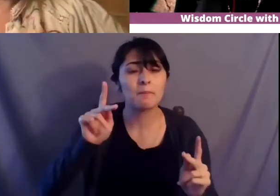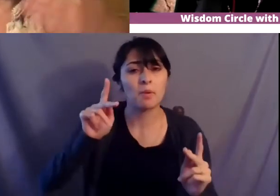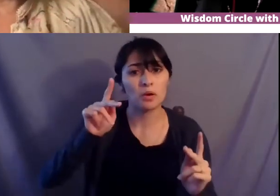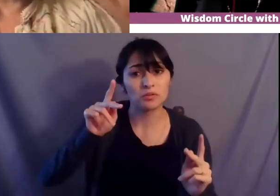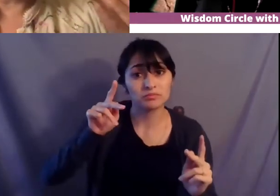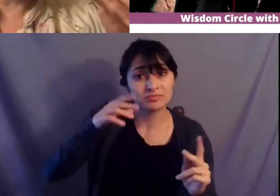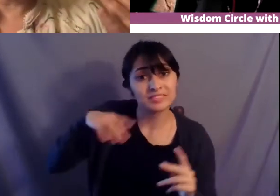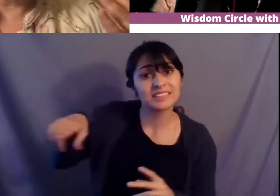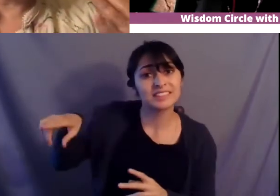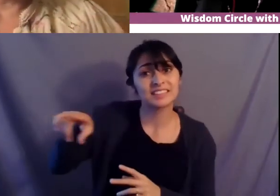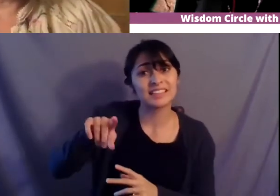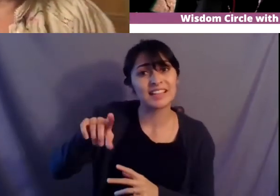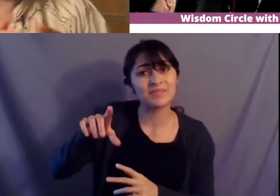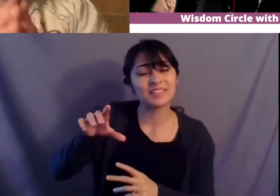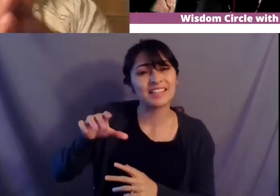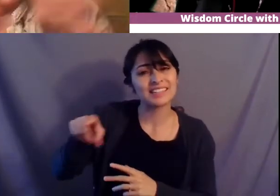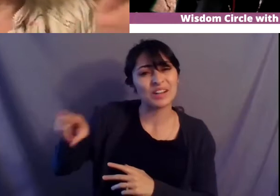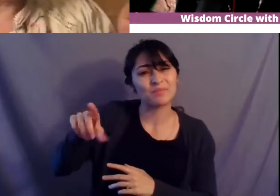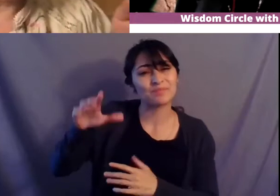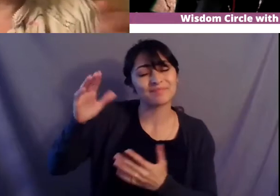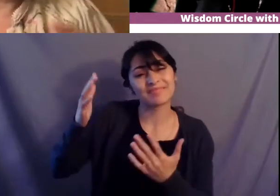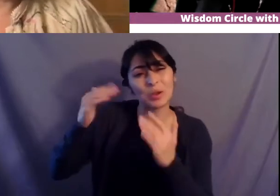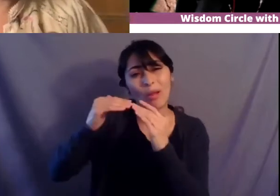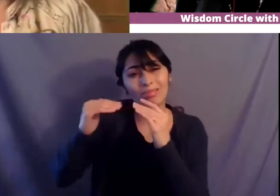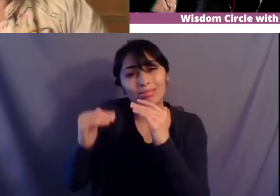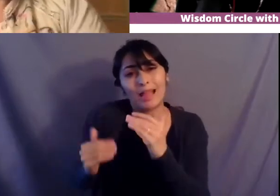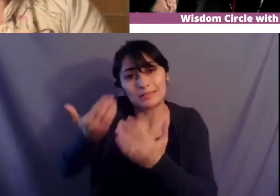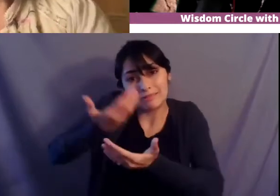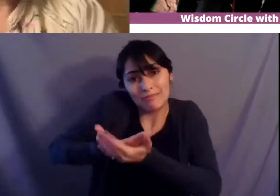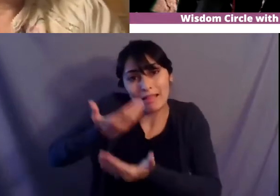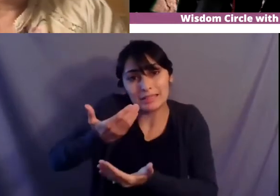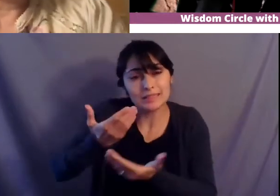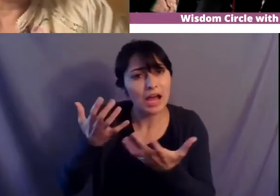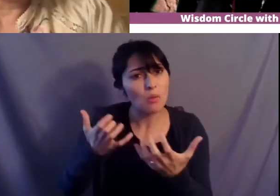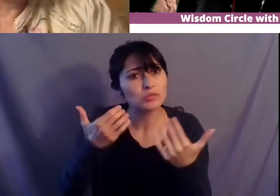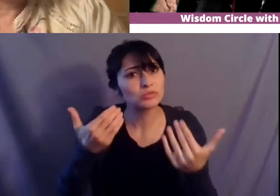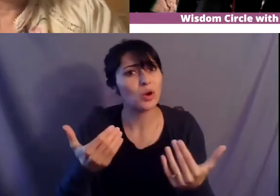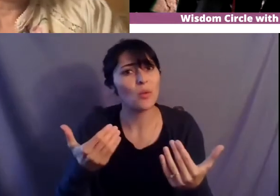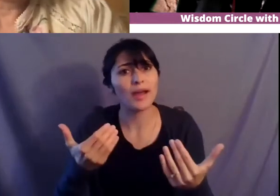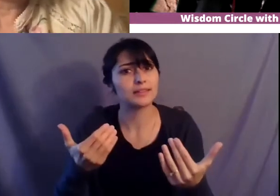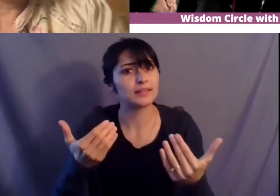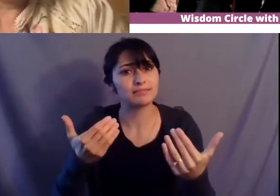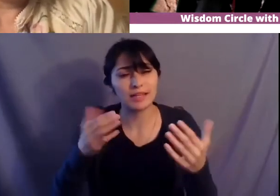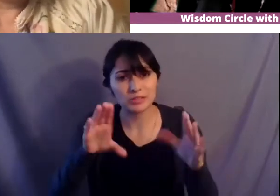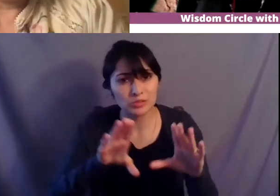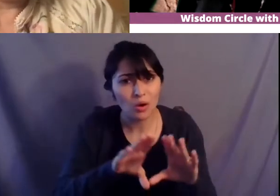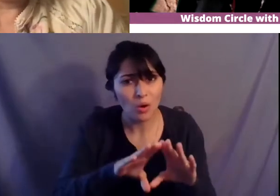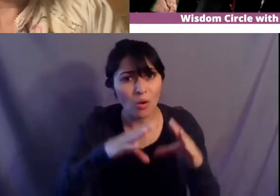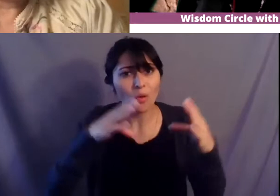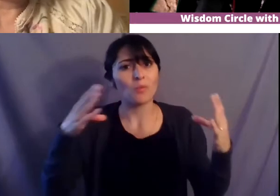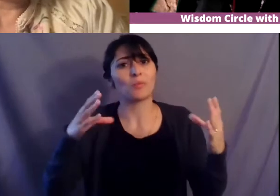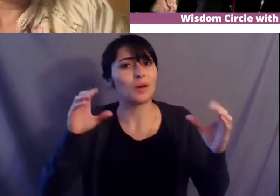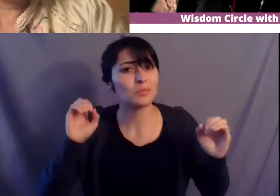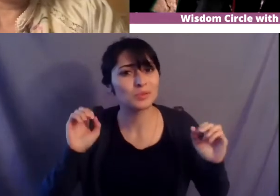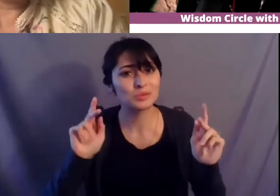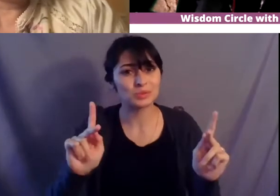is terrible right like less validated like let's let's open that door so when i had that opportunity to uh i really